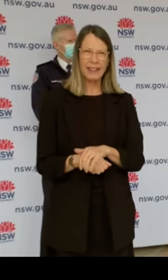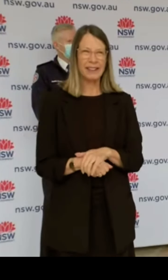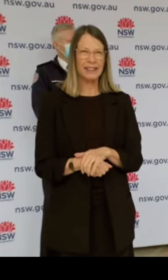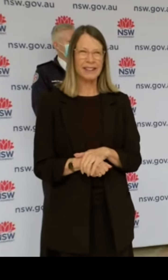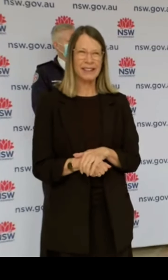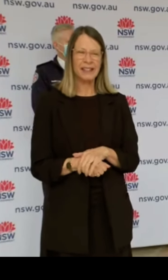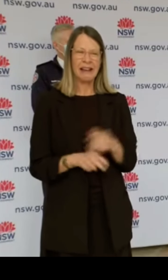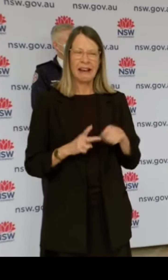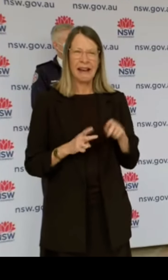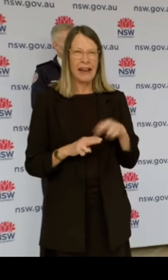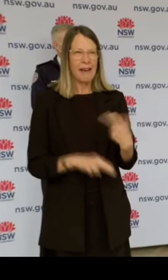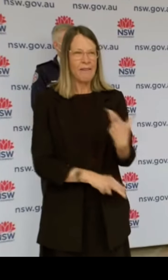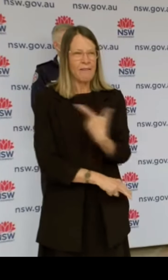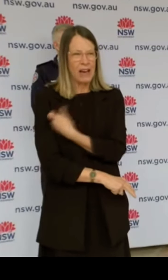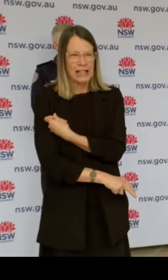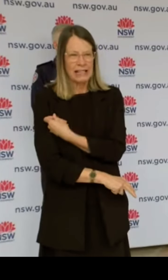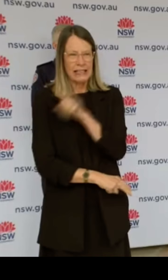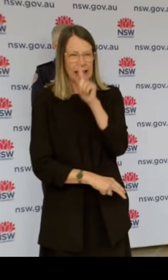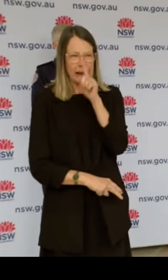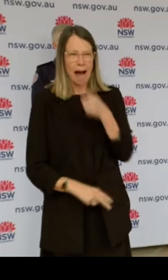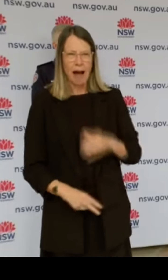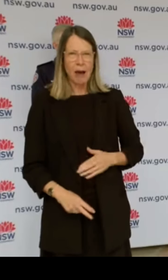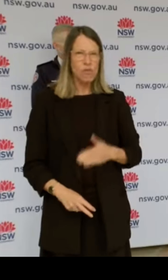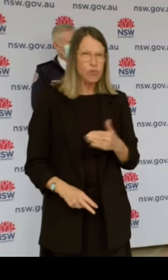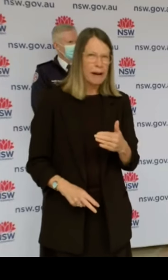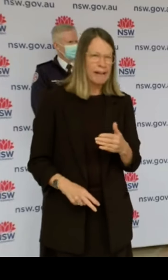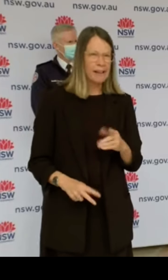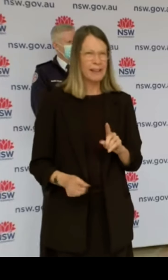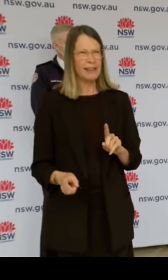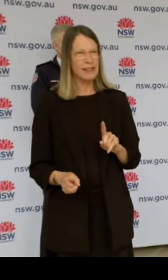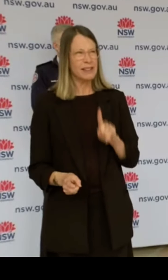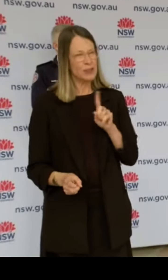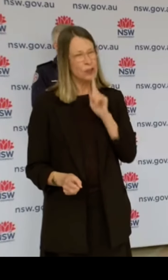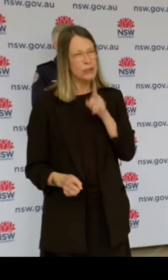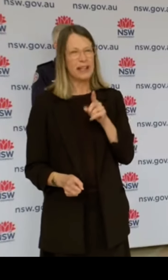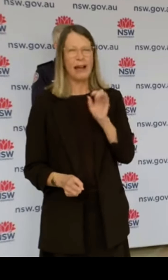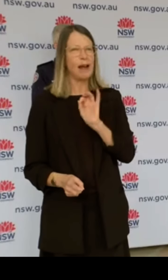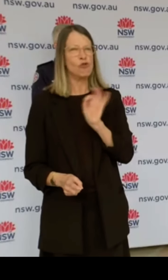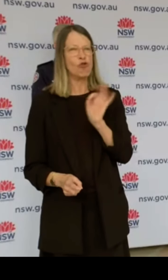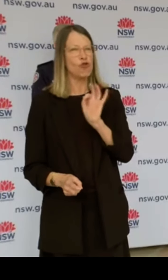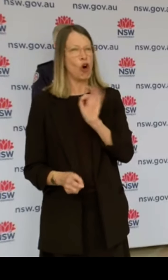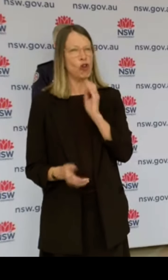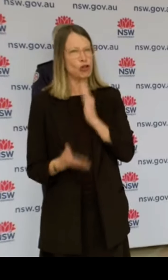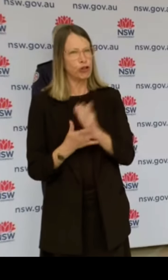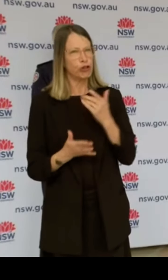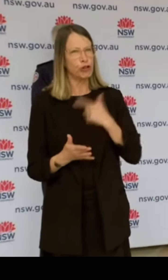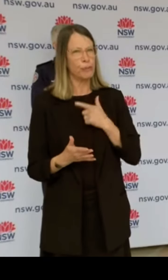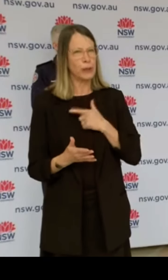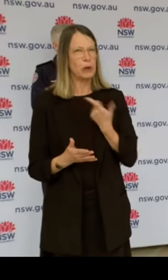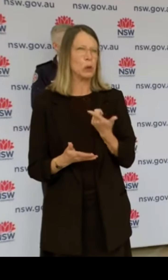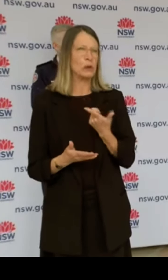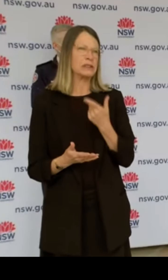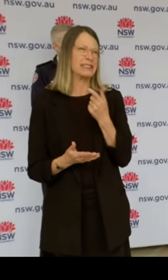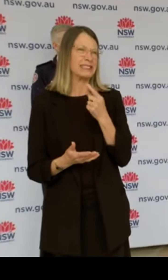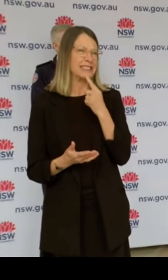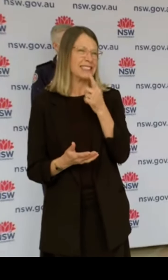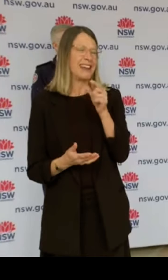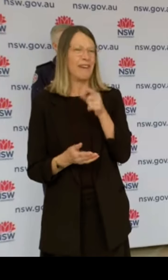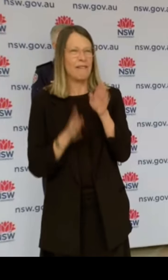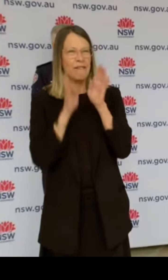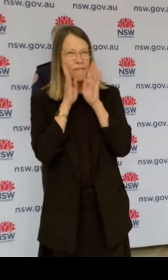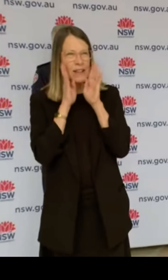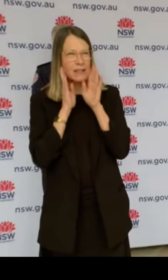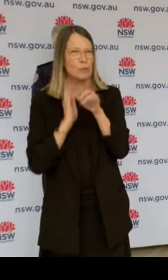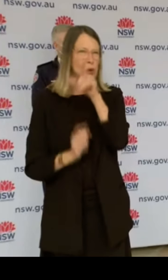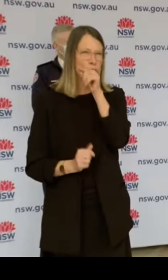that some health professionals like people's GPs are actually advising them to wait to get the vaccine because of potential